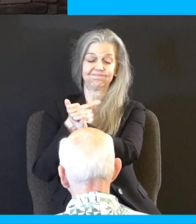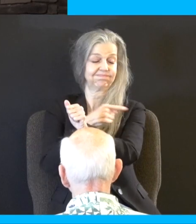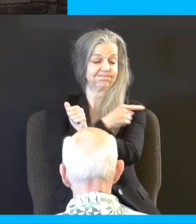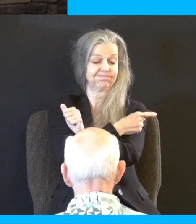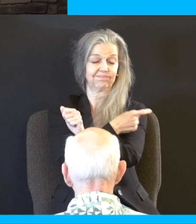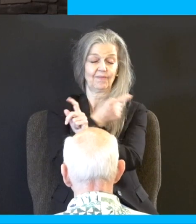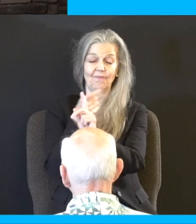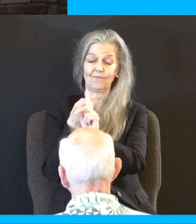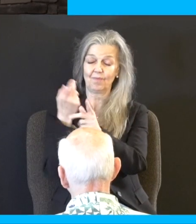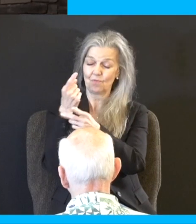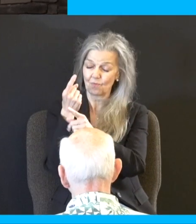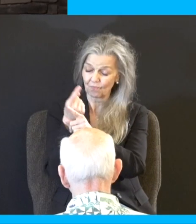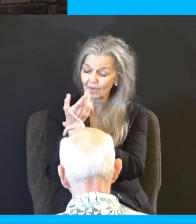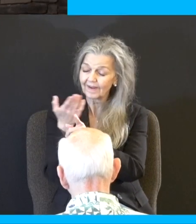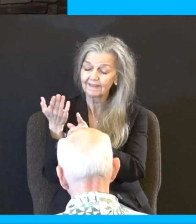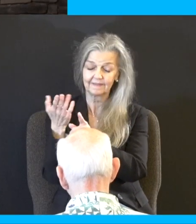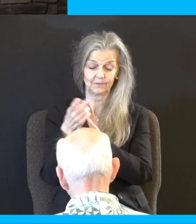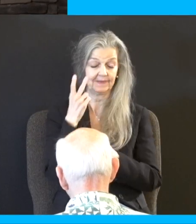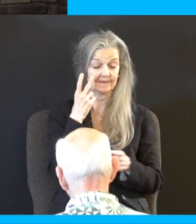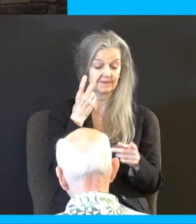And we clearly see the collateral damage that comes with it.